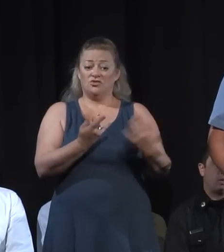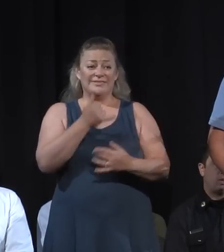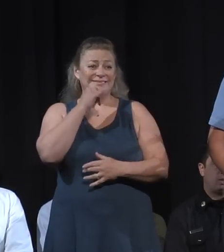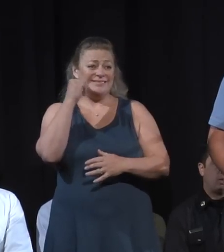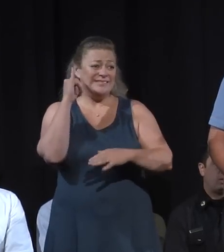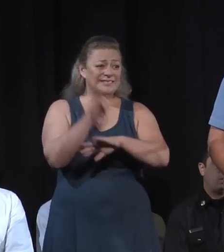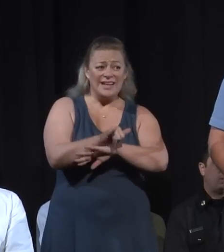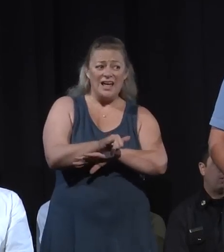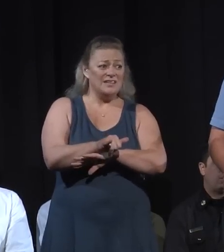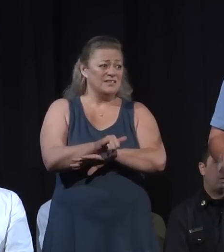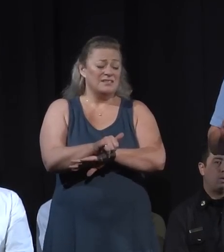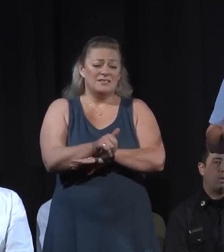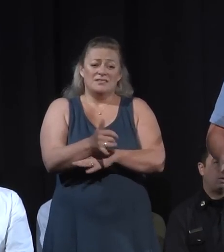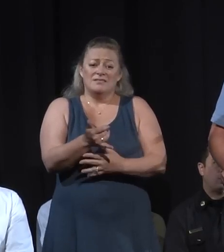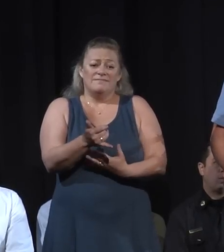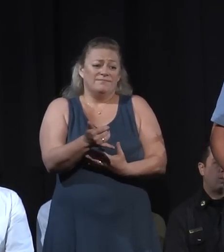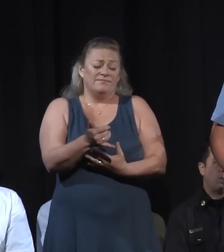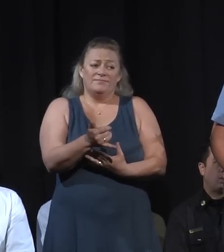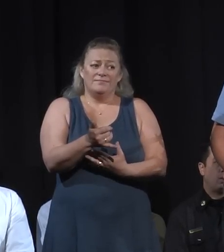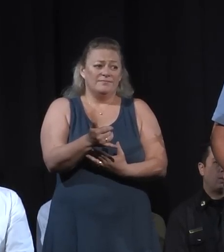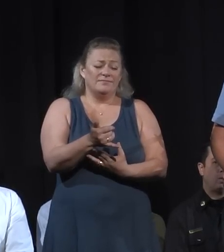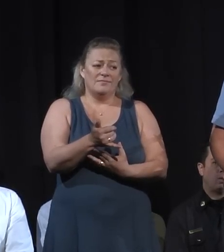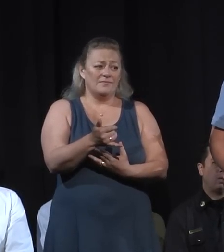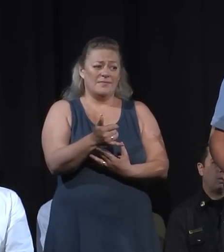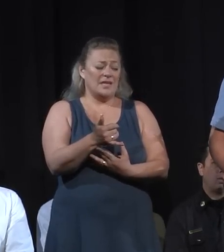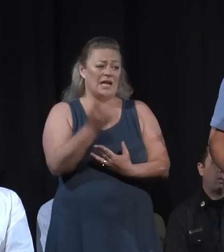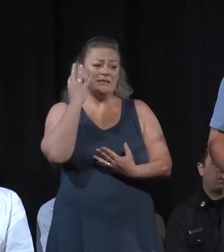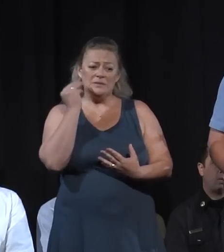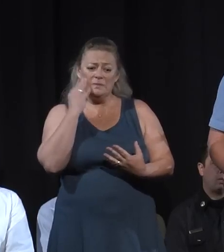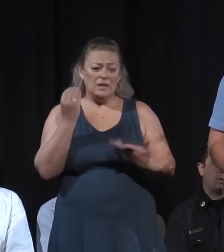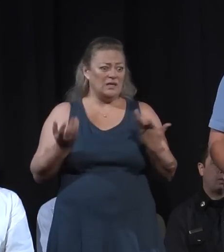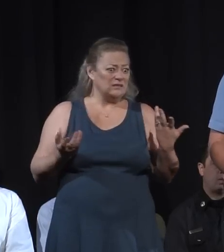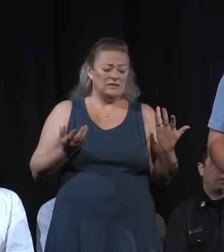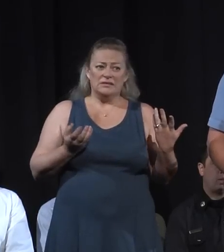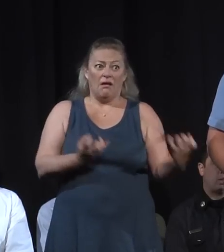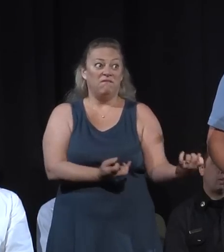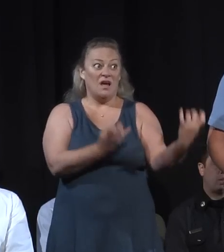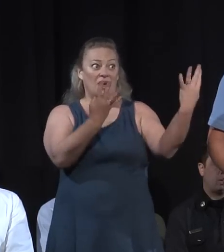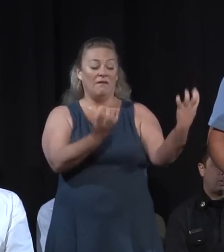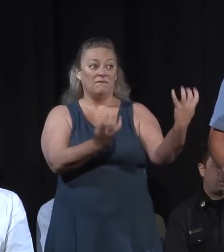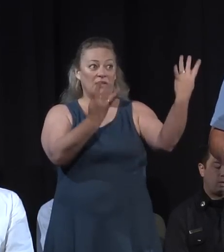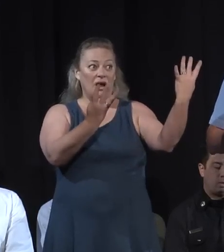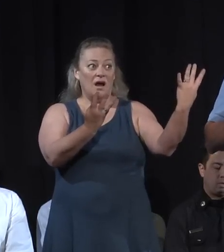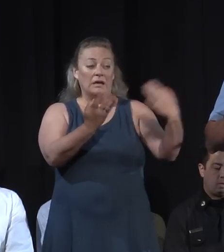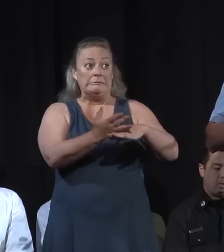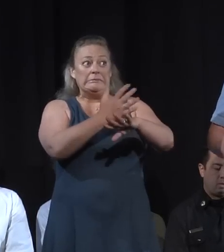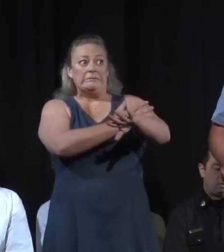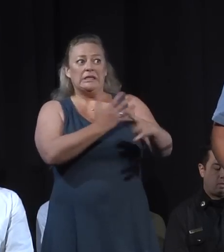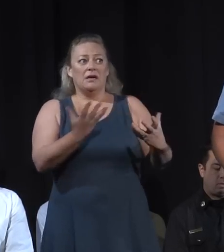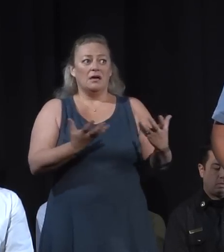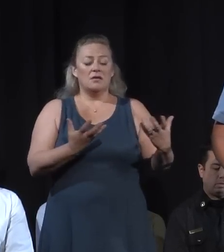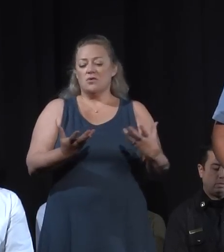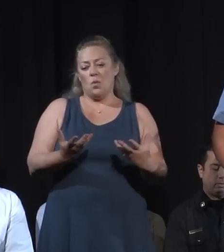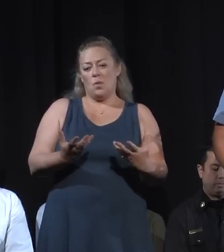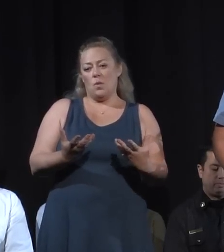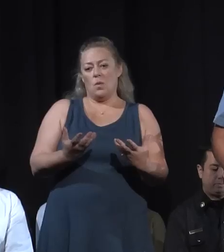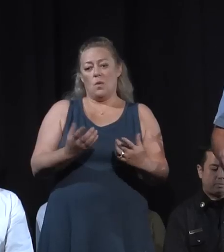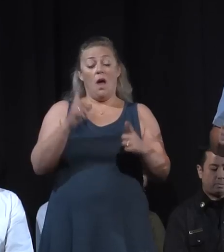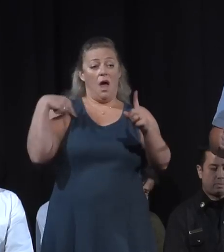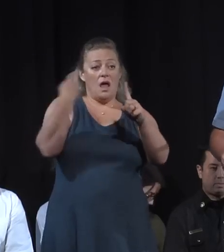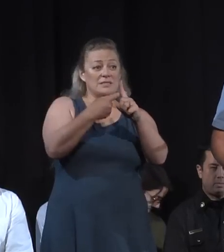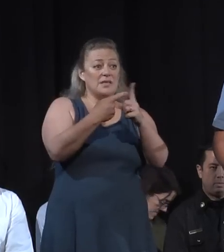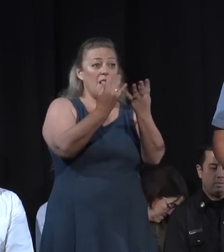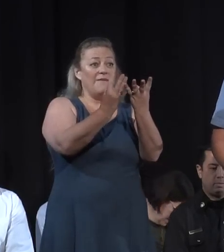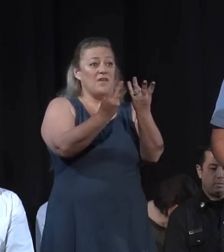The fire chief can go through those, but this fire is not done yet. And so until the fire itself completely ramps down, recovery does not completely ramp up.